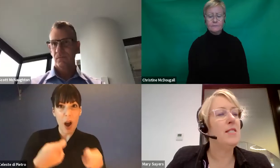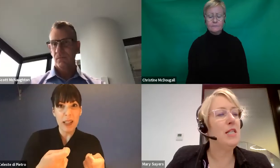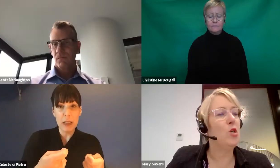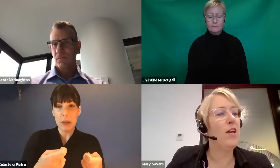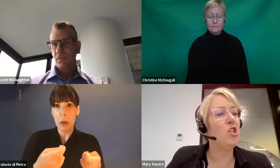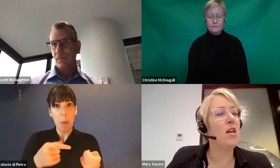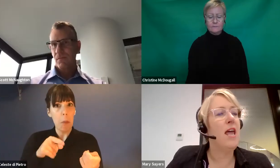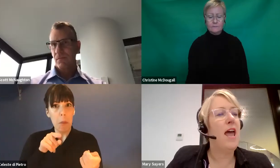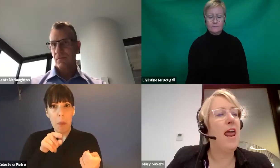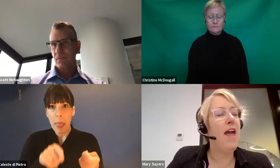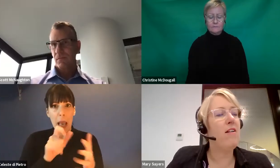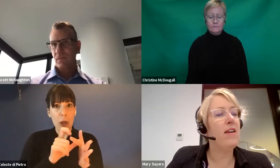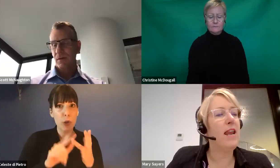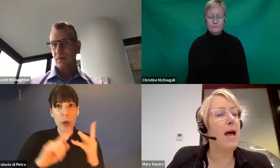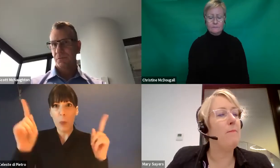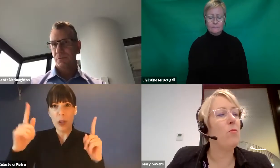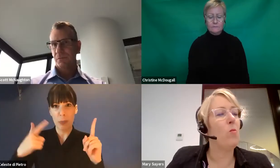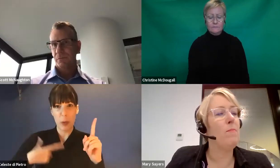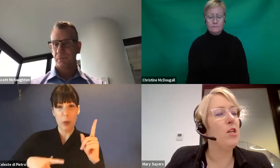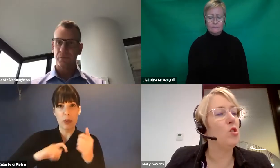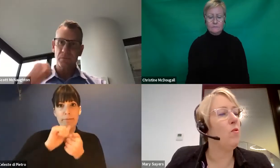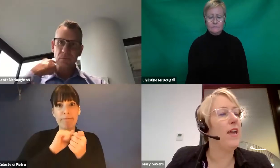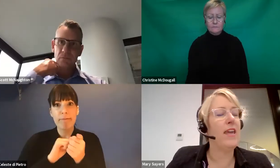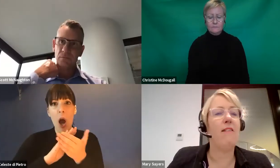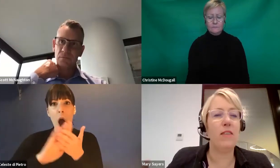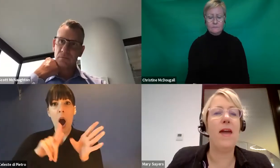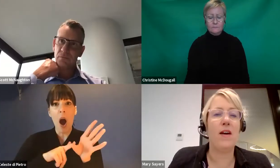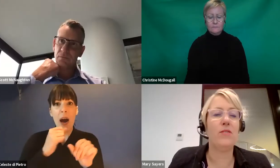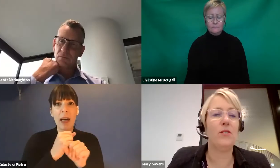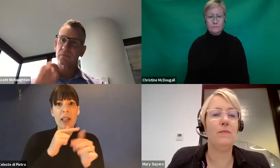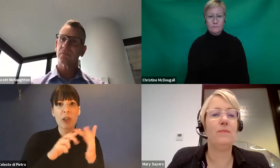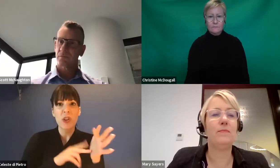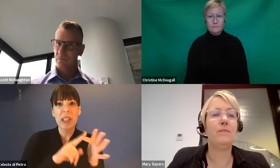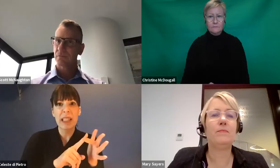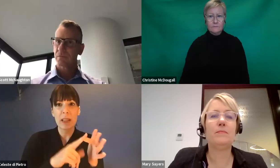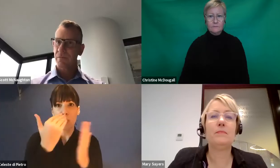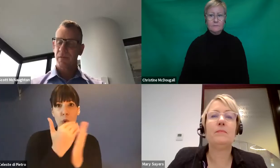situation? And how can we be assured they carry them out?